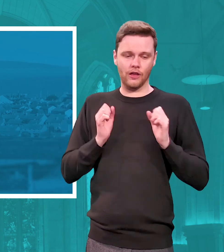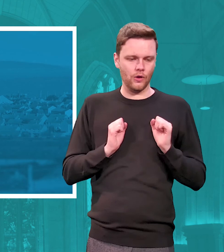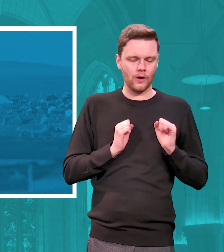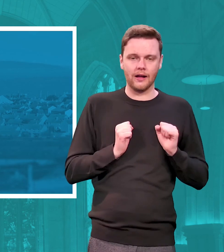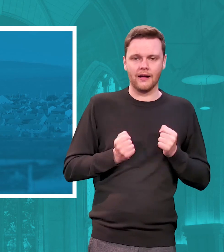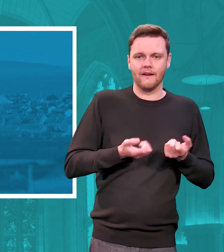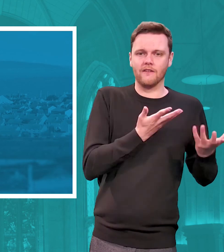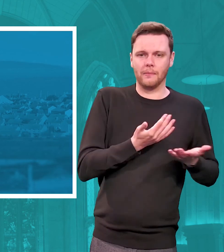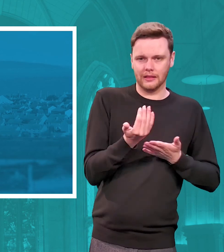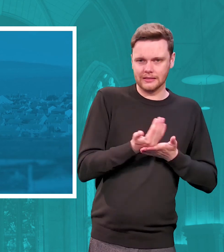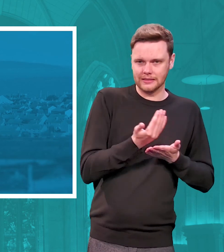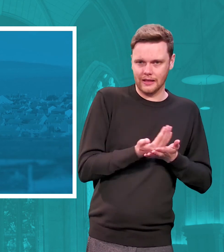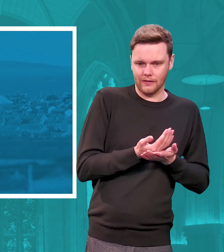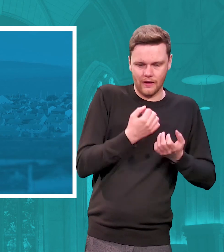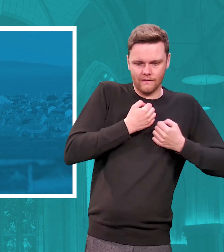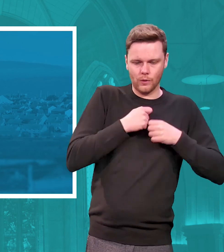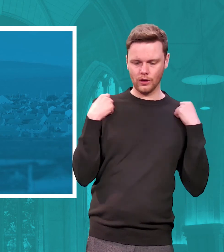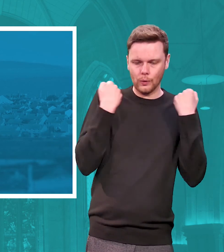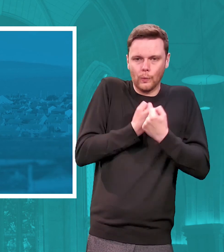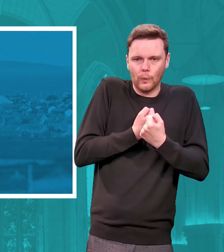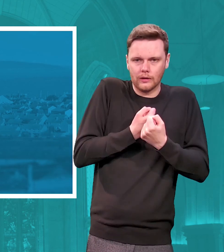of your cocoon